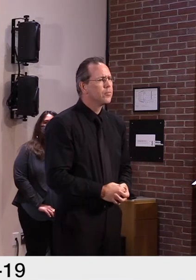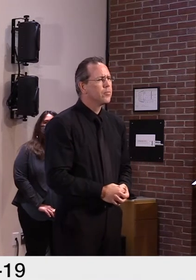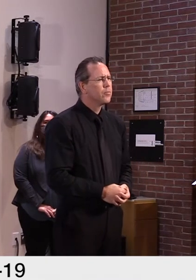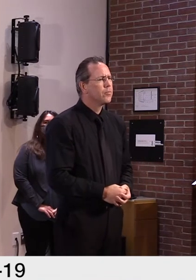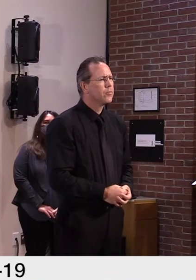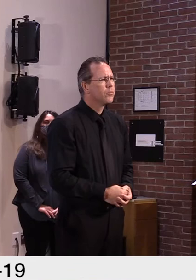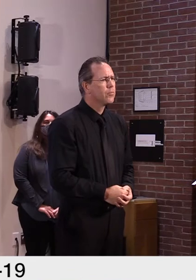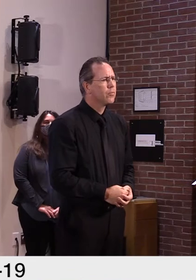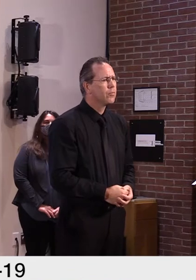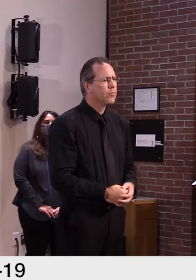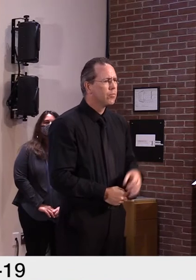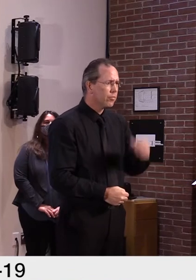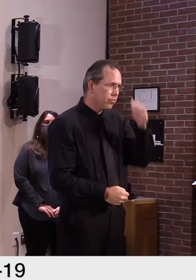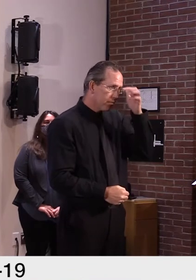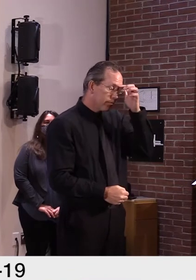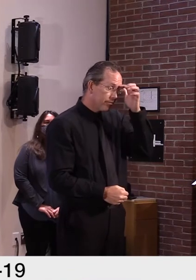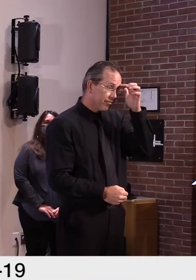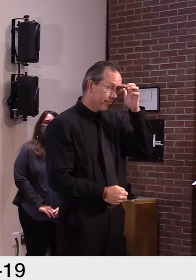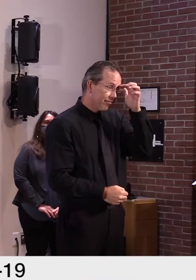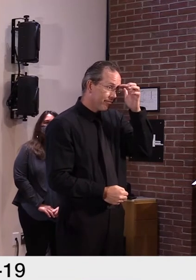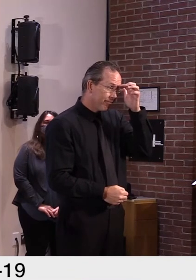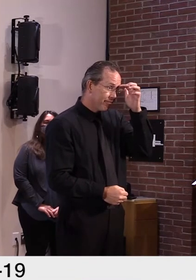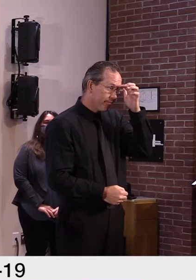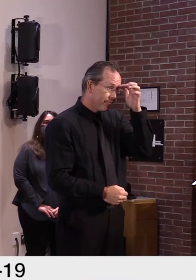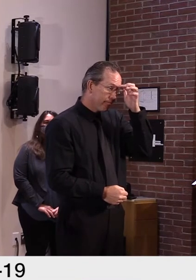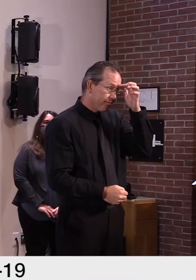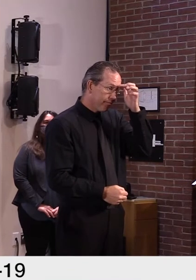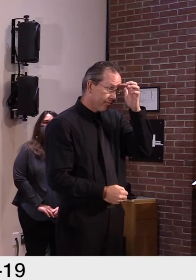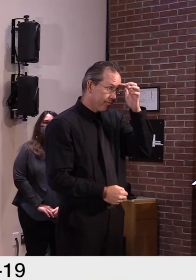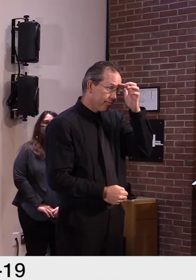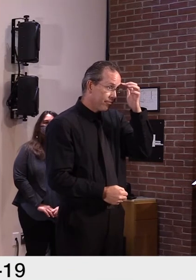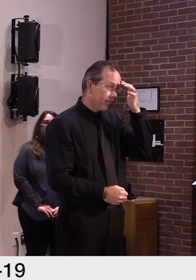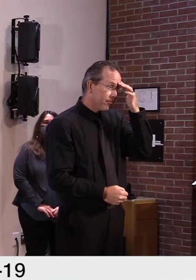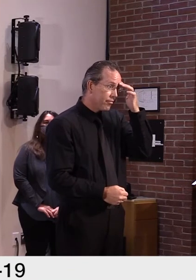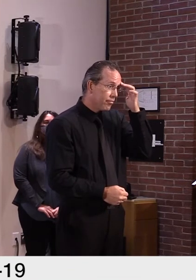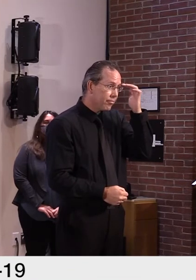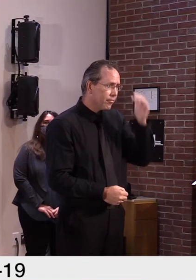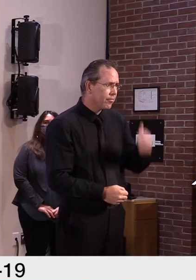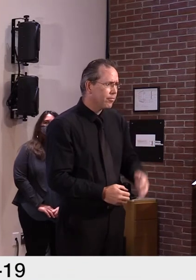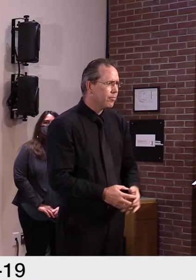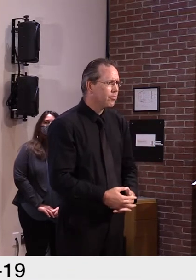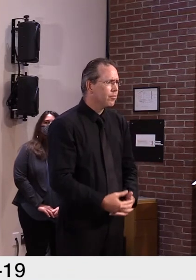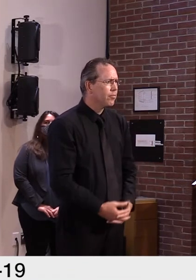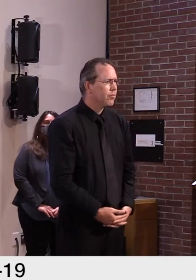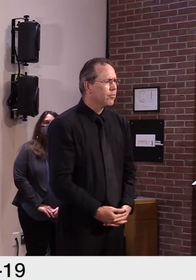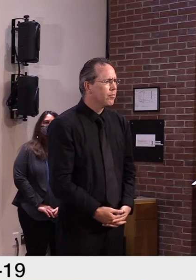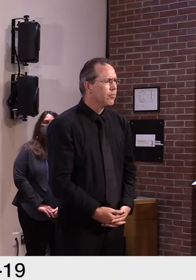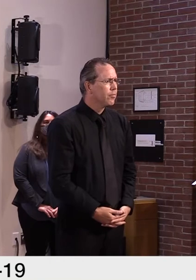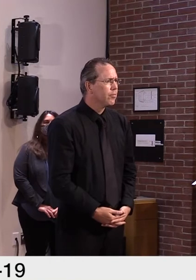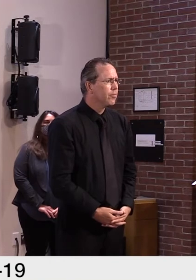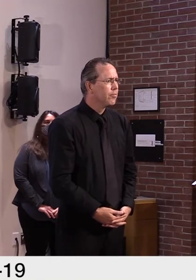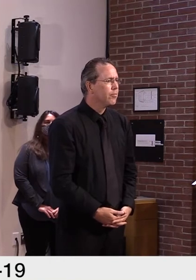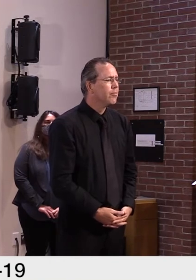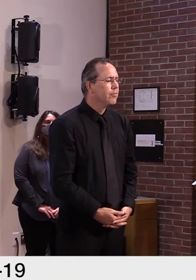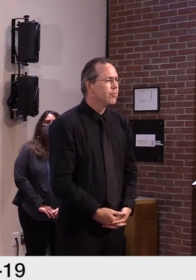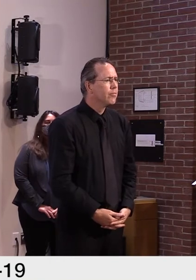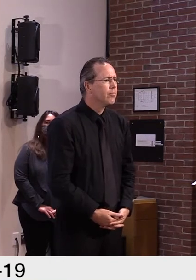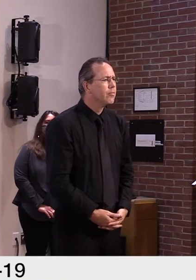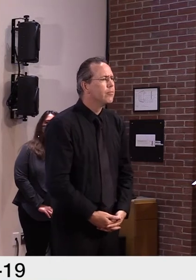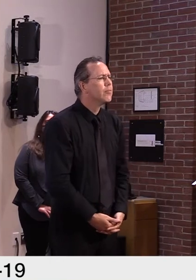in place instead of the, uh, restrooms with the state house up in the notch. Uh, is, is that COVID related?